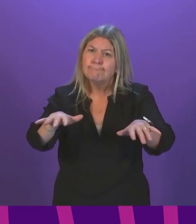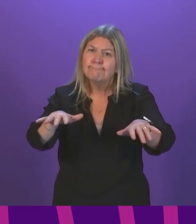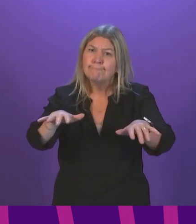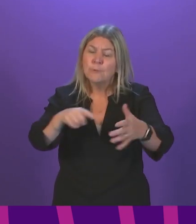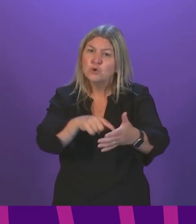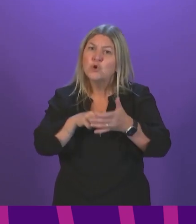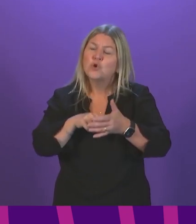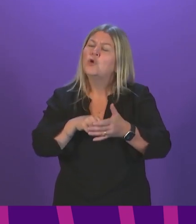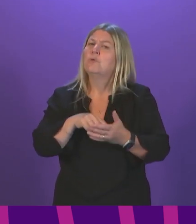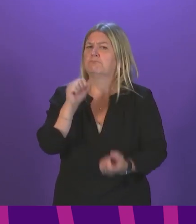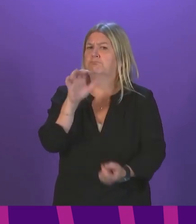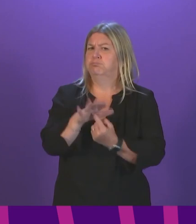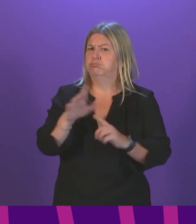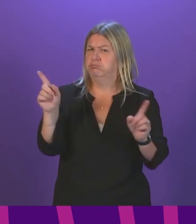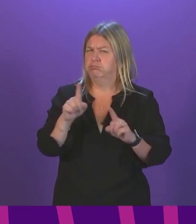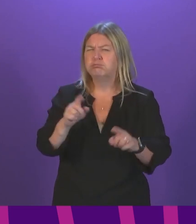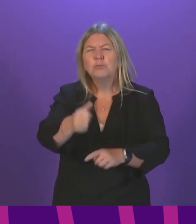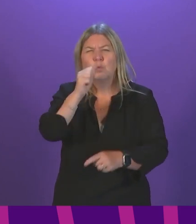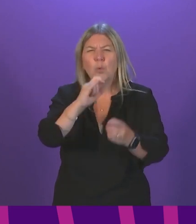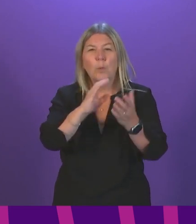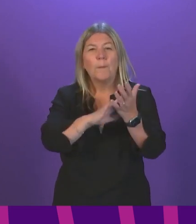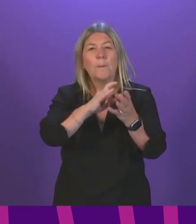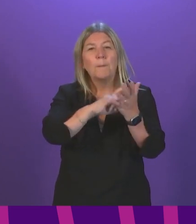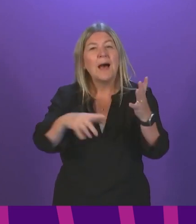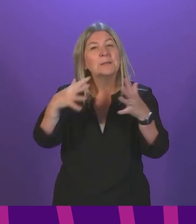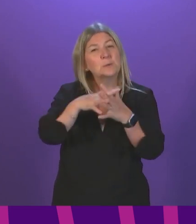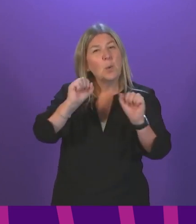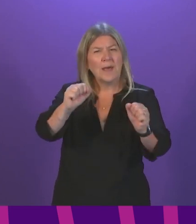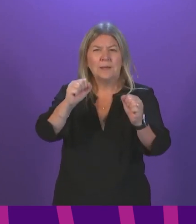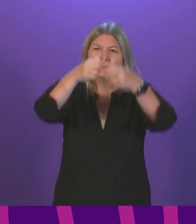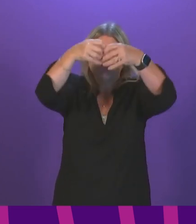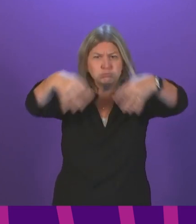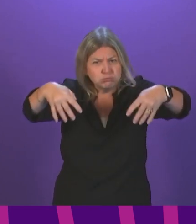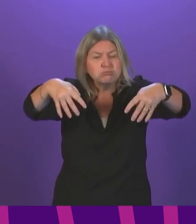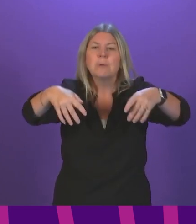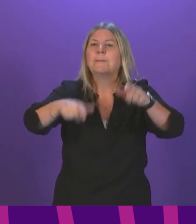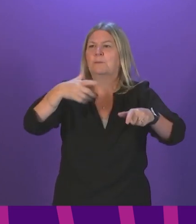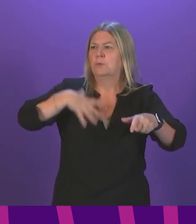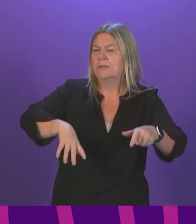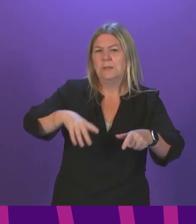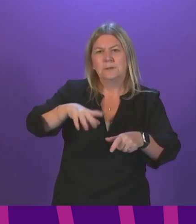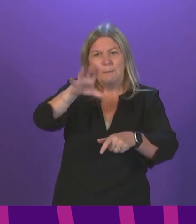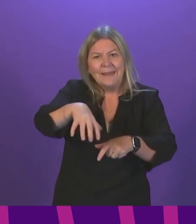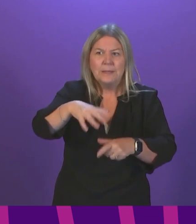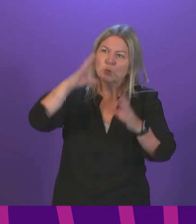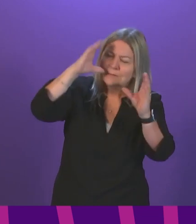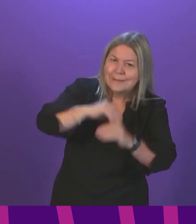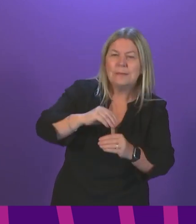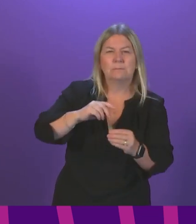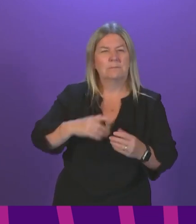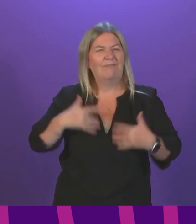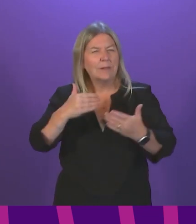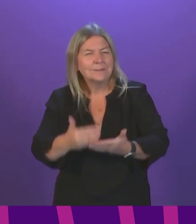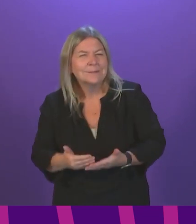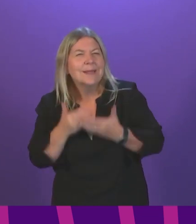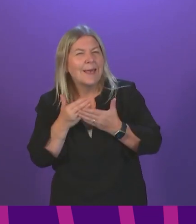Look at Maslow's hierarchy of needs. Everyone needs a place to sleep, food and to feel safe. As a human